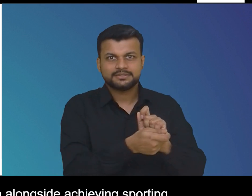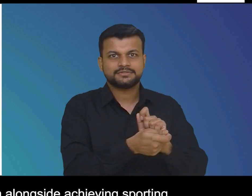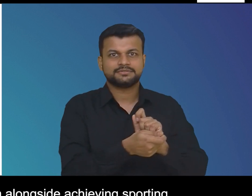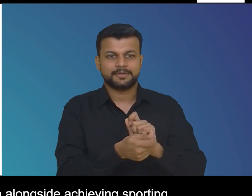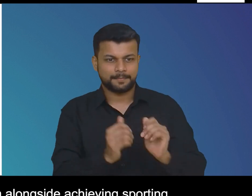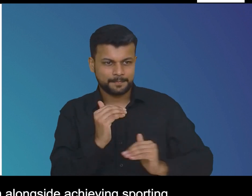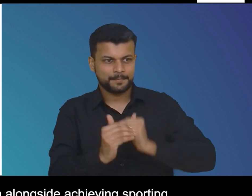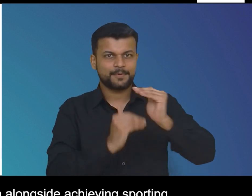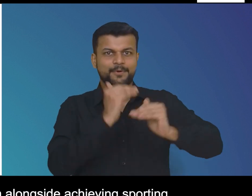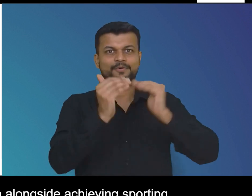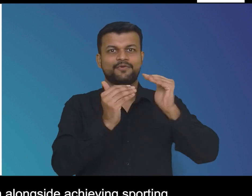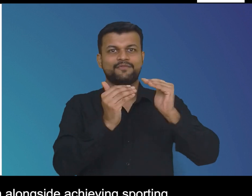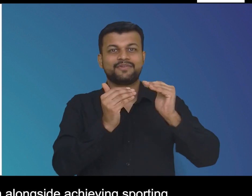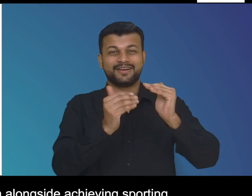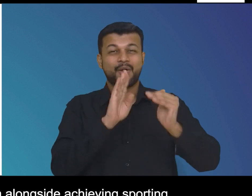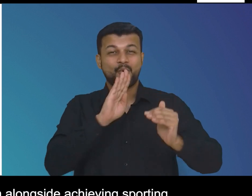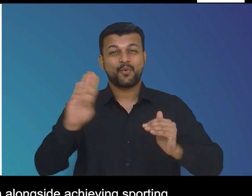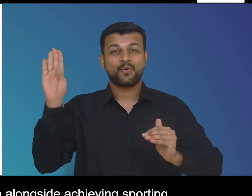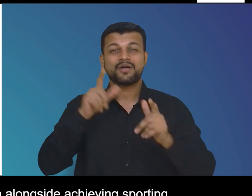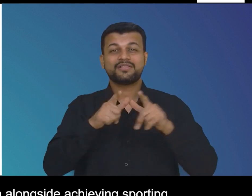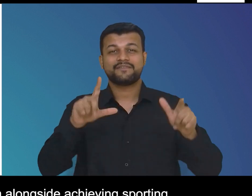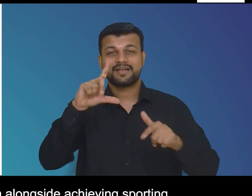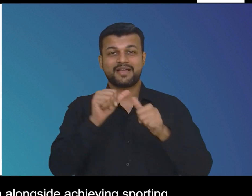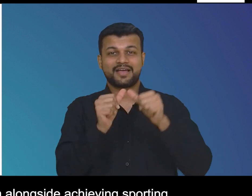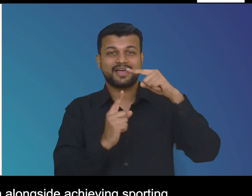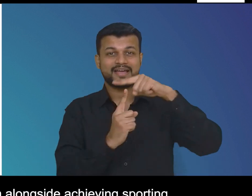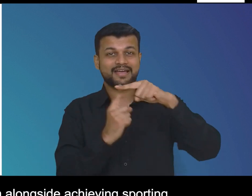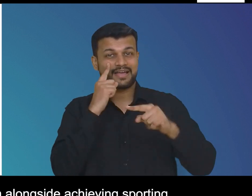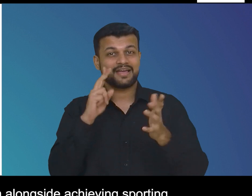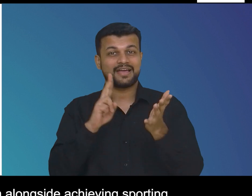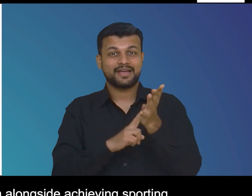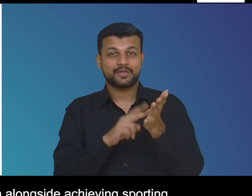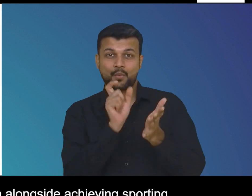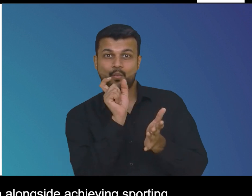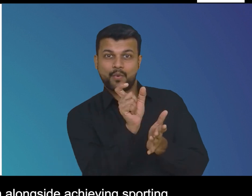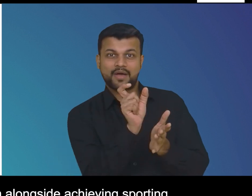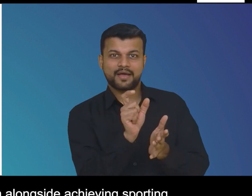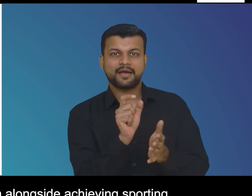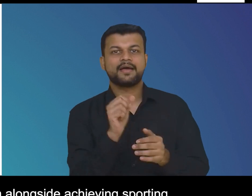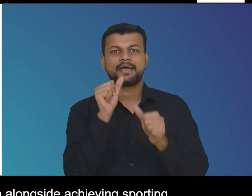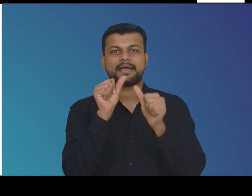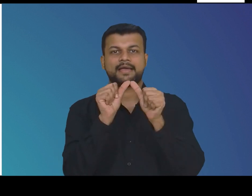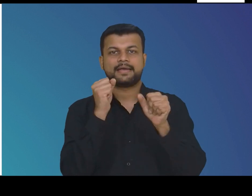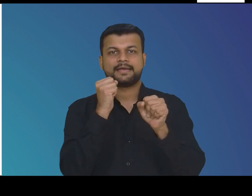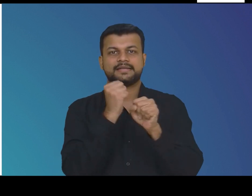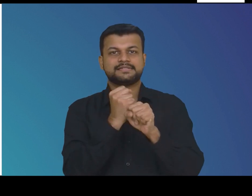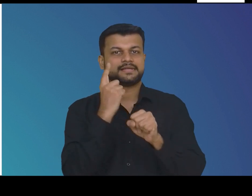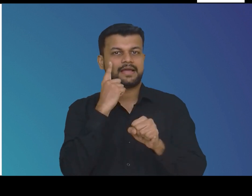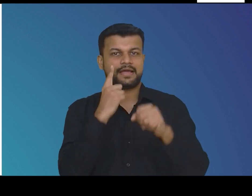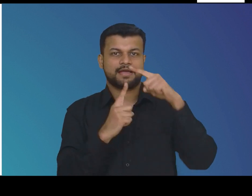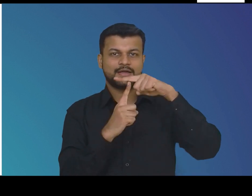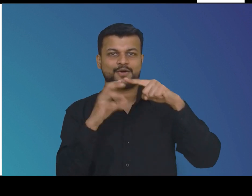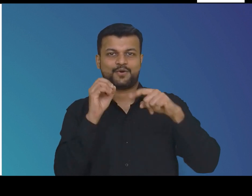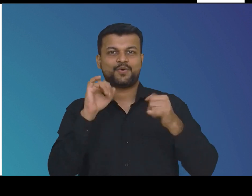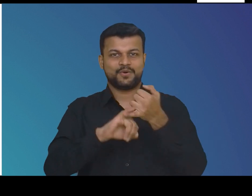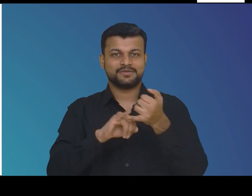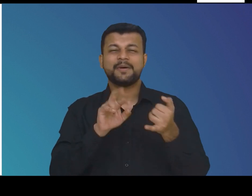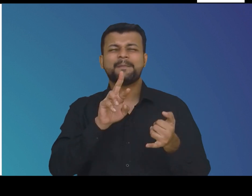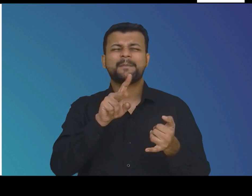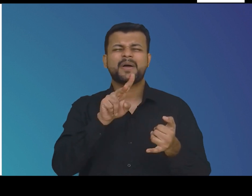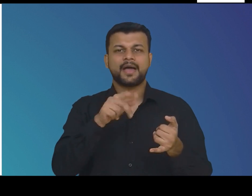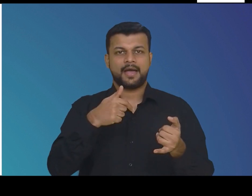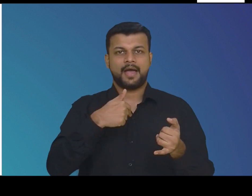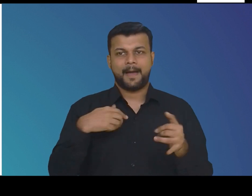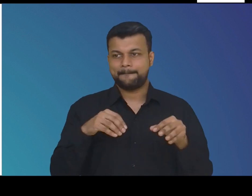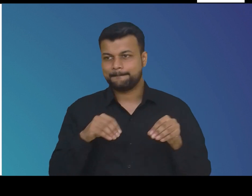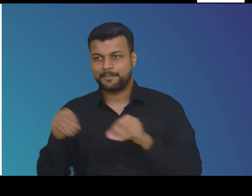inspire change and transform alongside achieving sporting excellence the paralympics